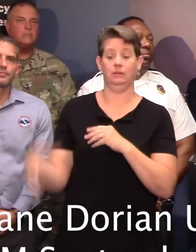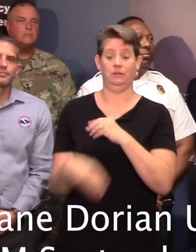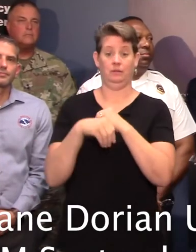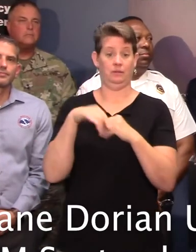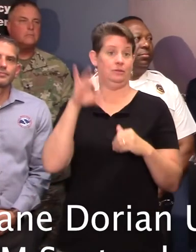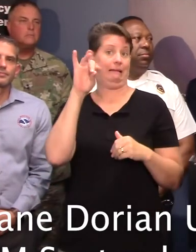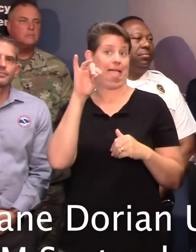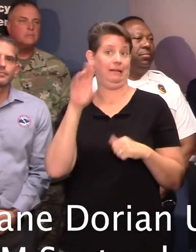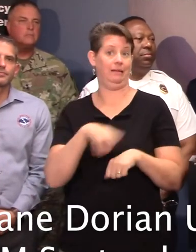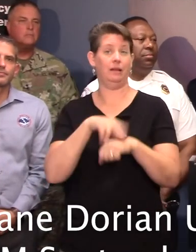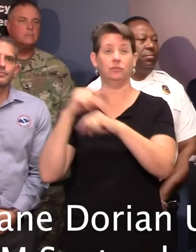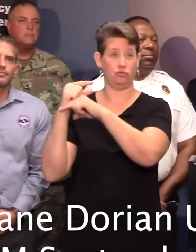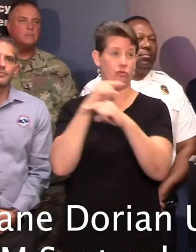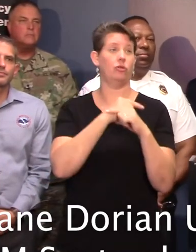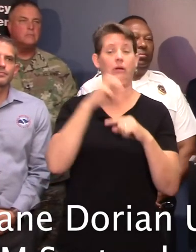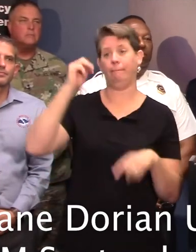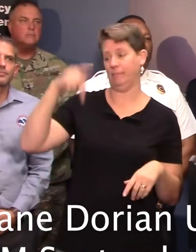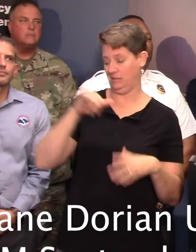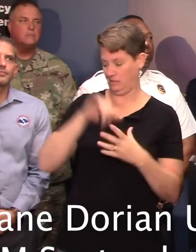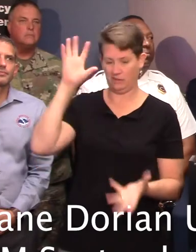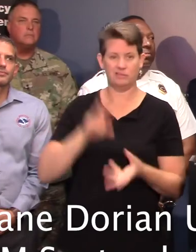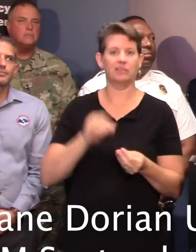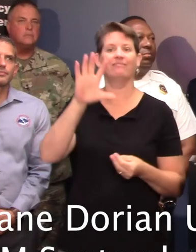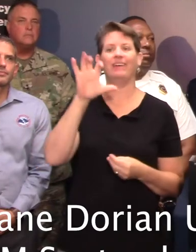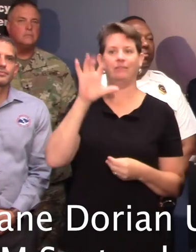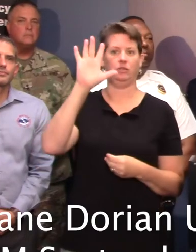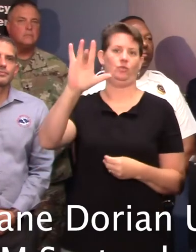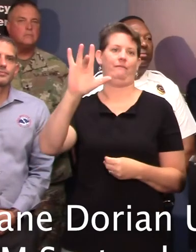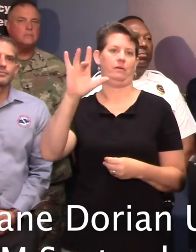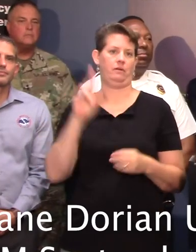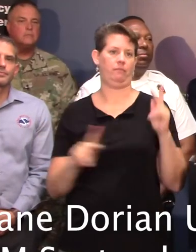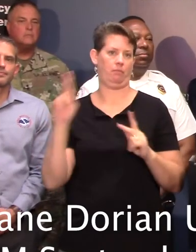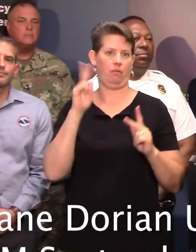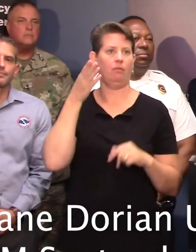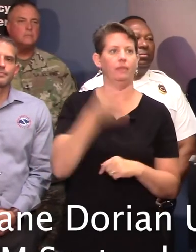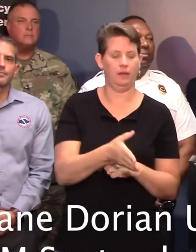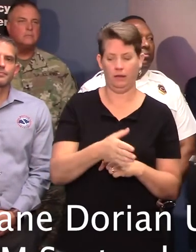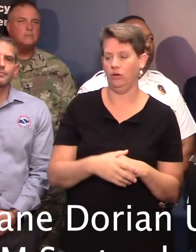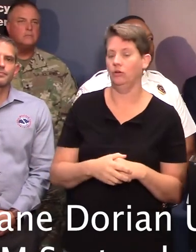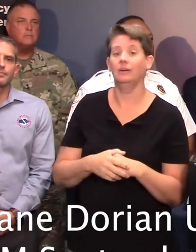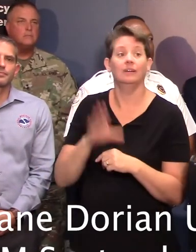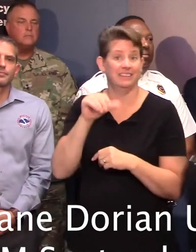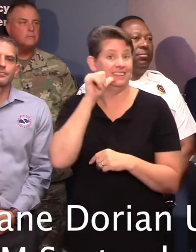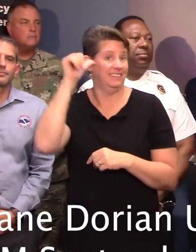National Guard MPs. So that's 525 personnel. As I said yesterday,